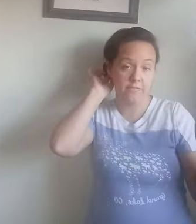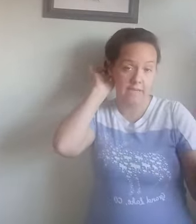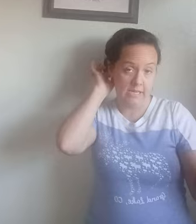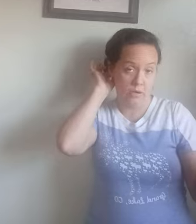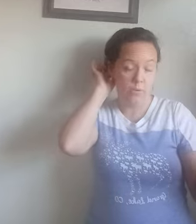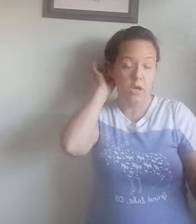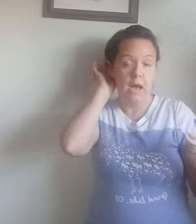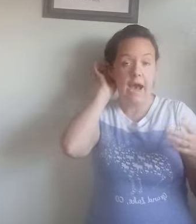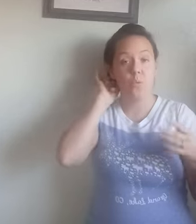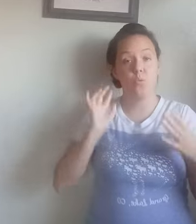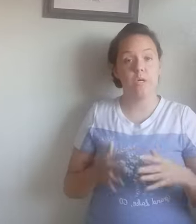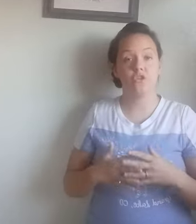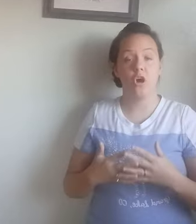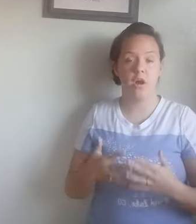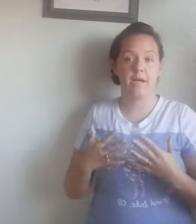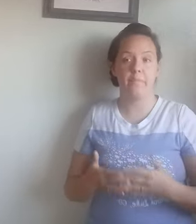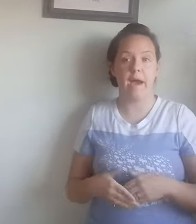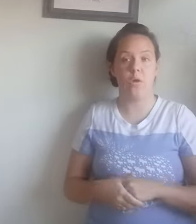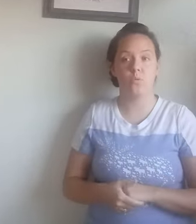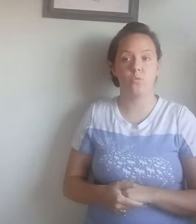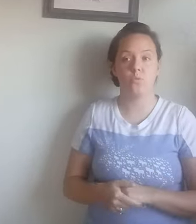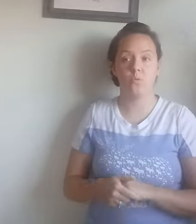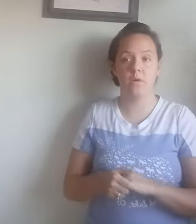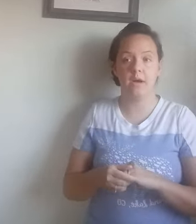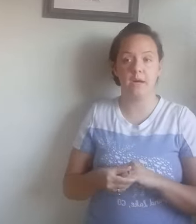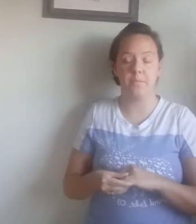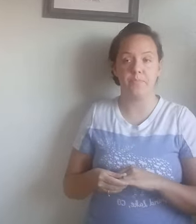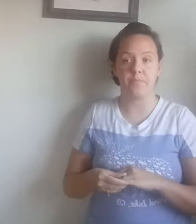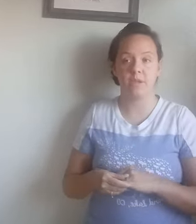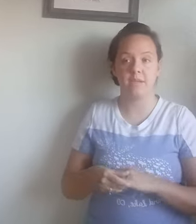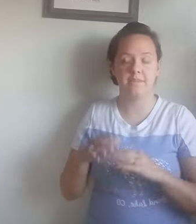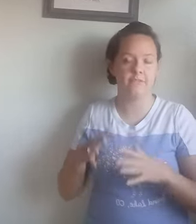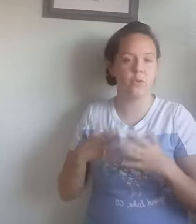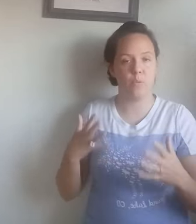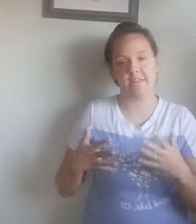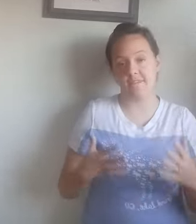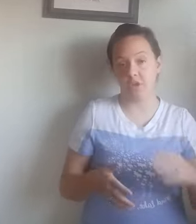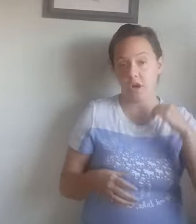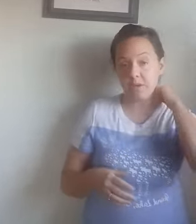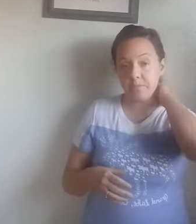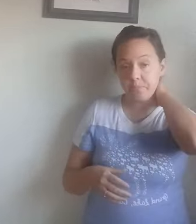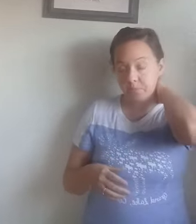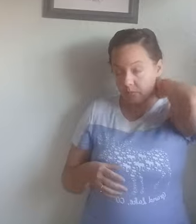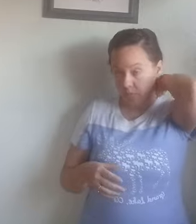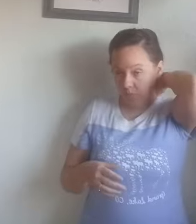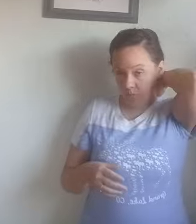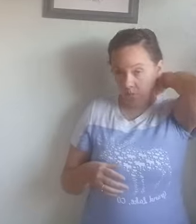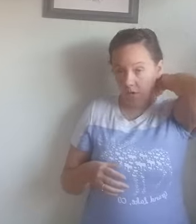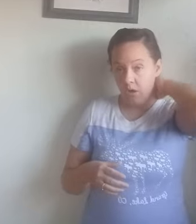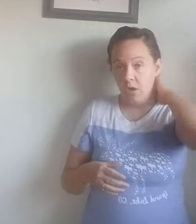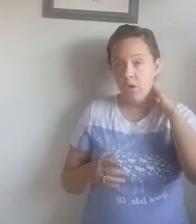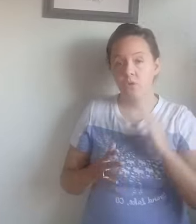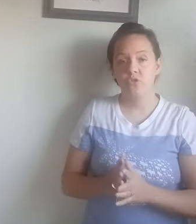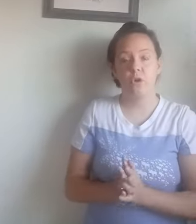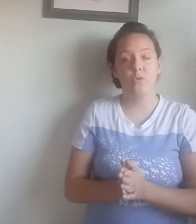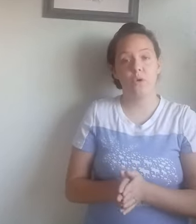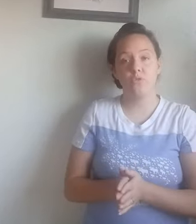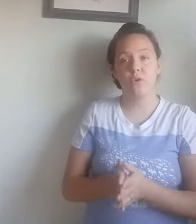video, I will talk about, um, different weights of yarn. So those are